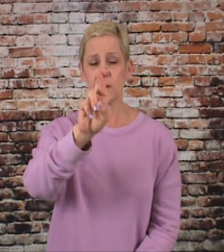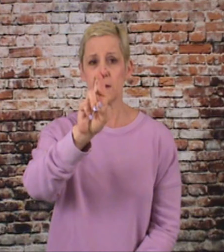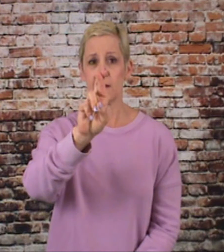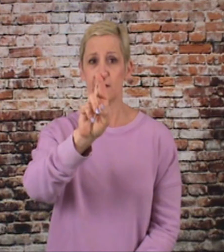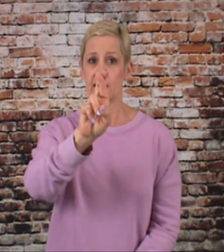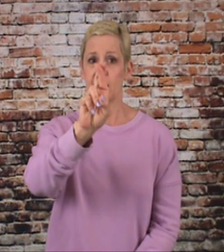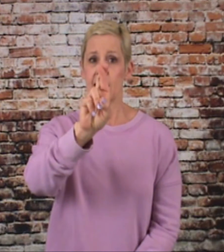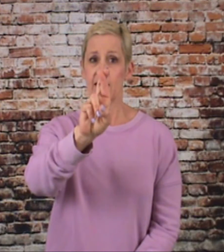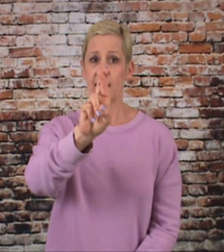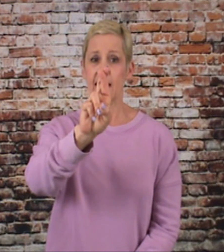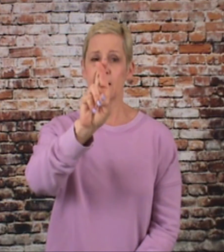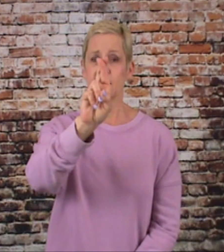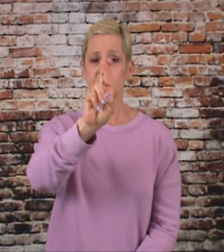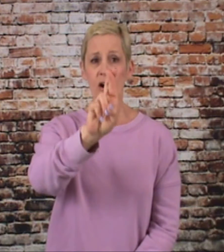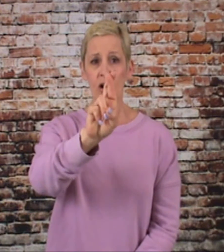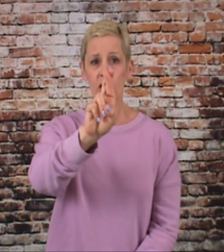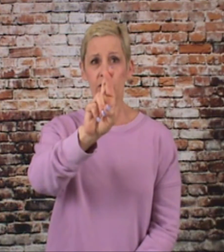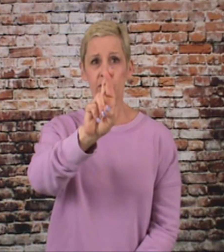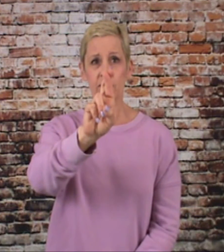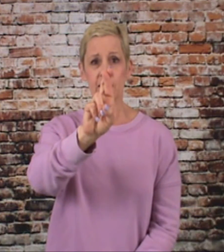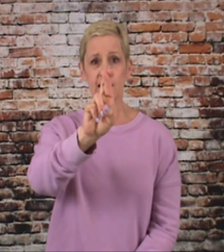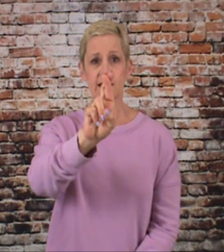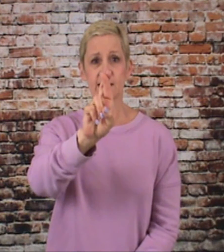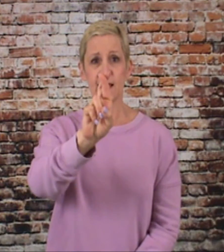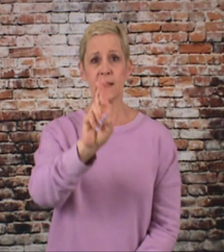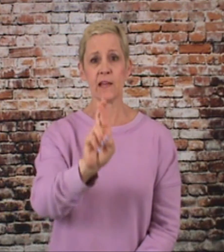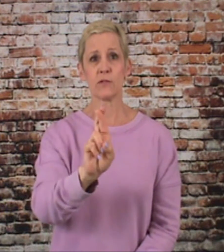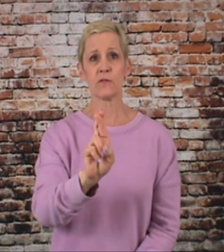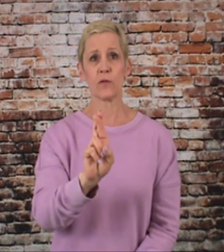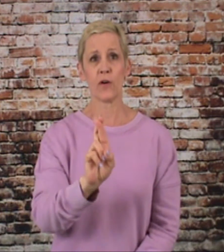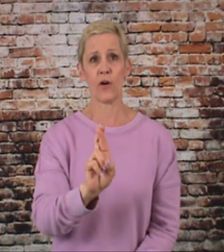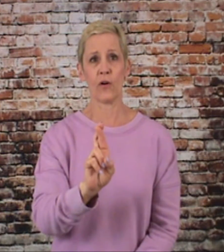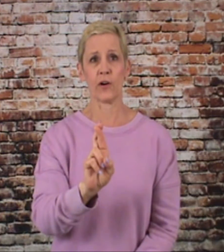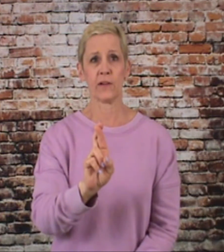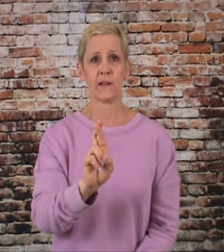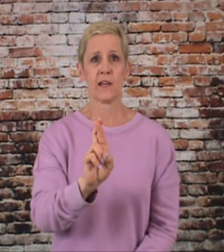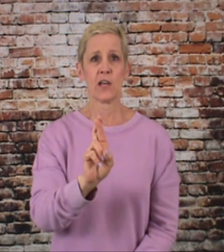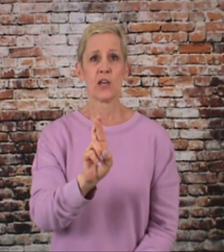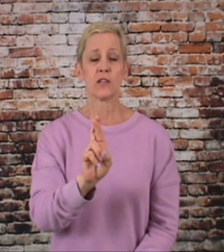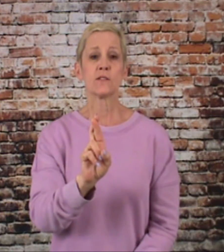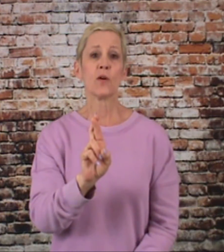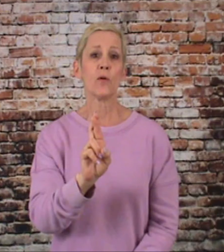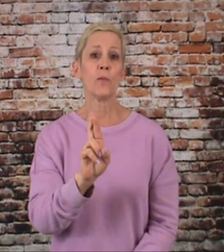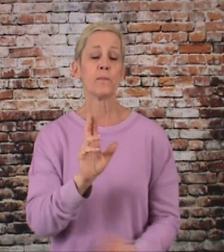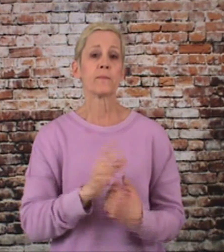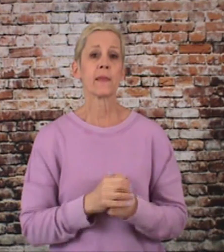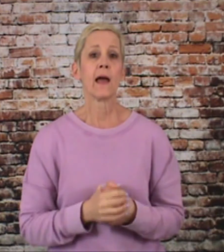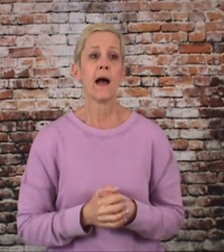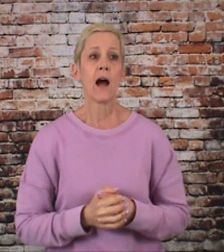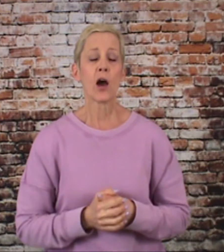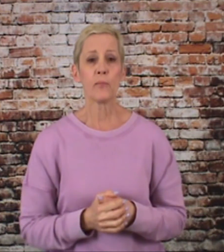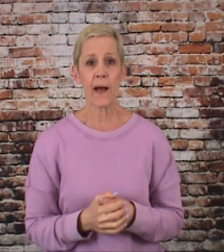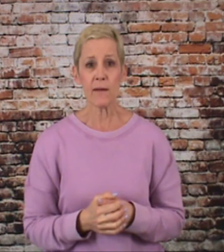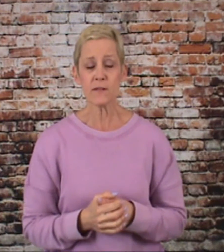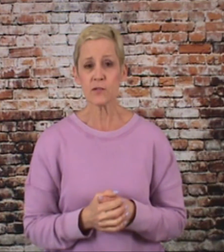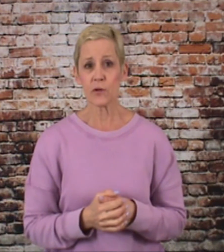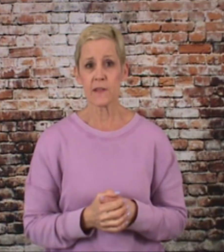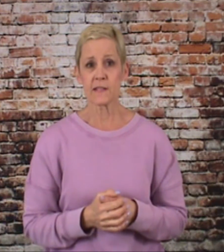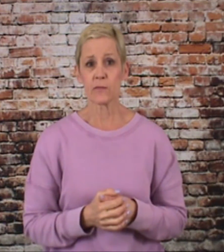and that is the R that is the sign language for the R so our Bible story this